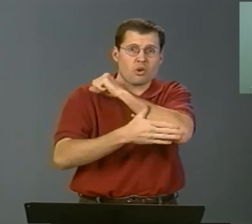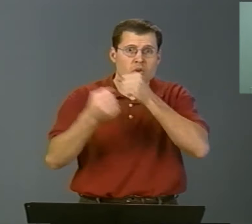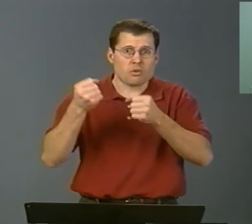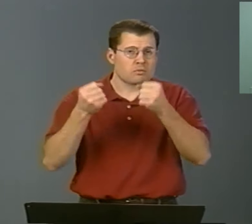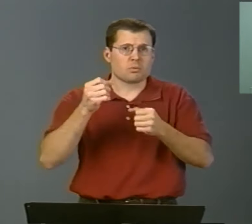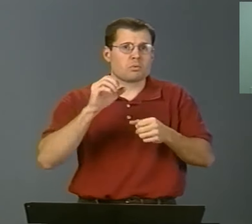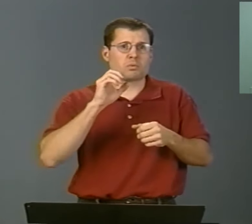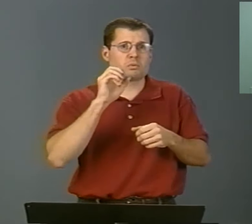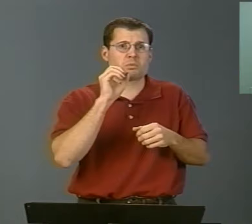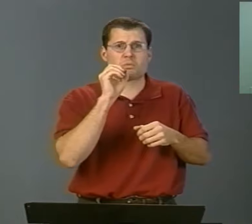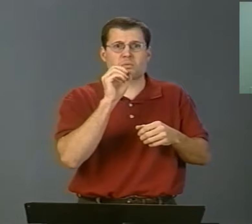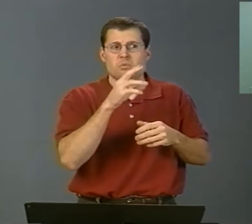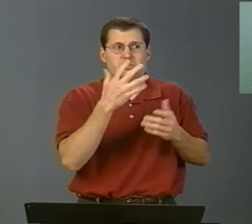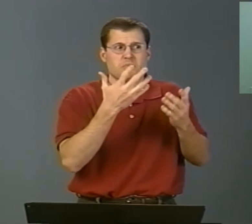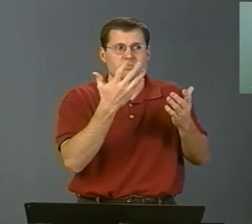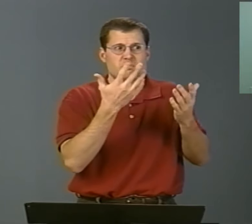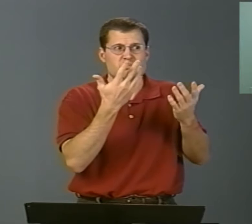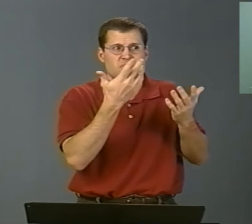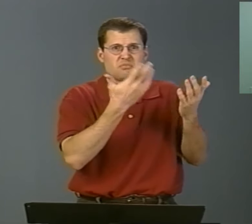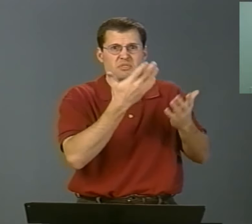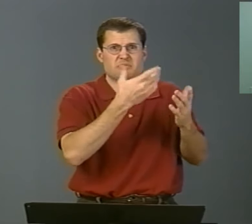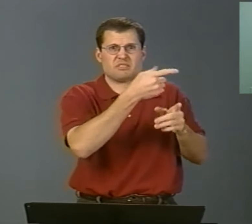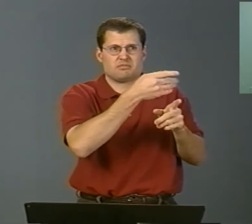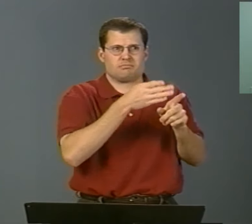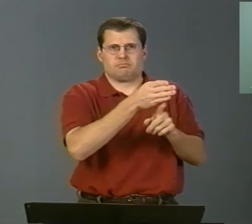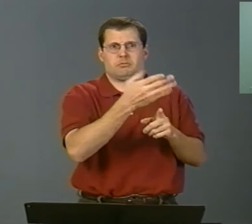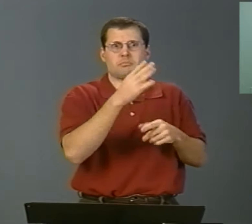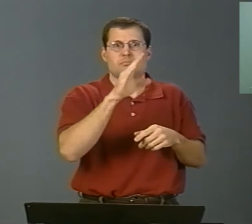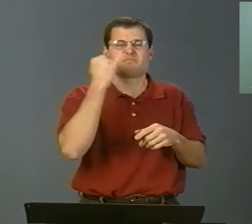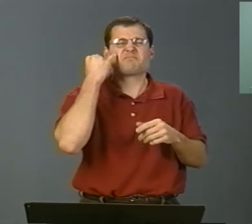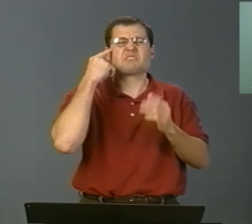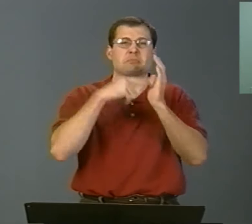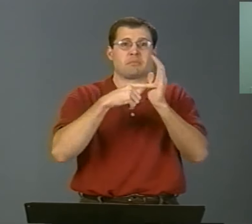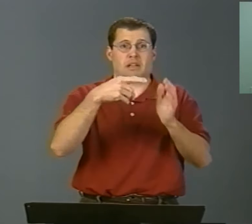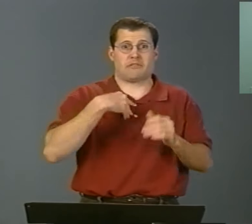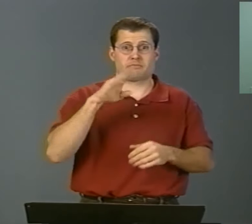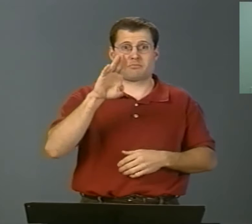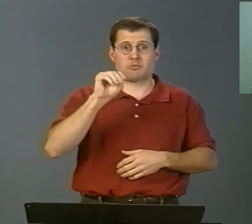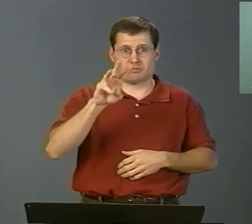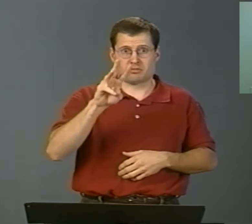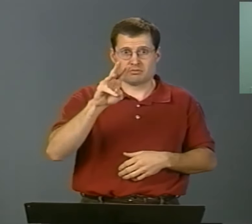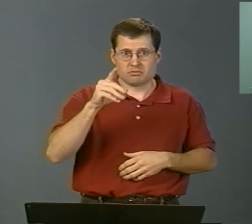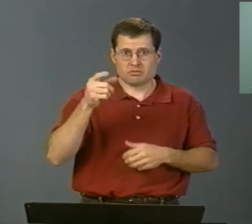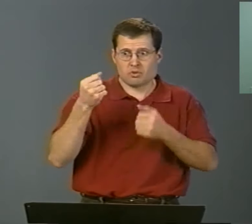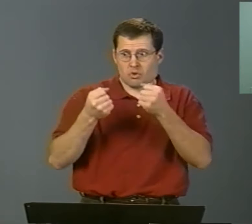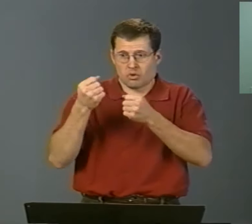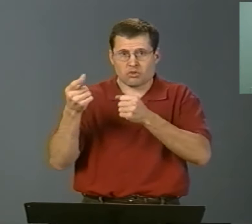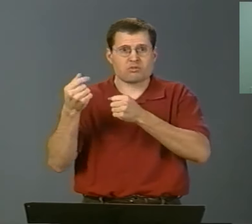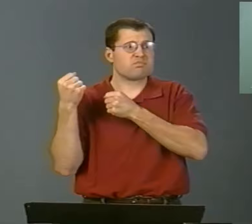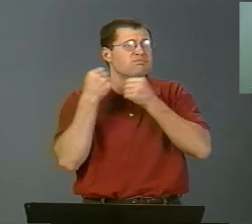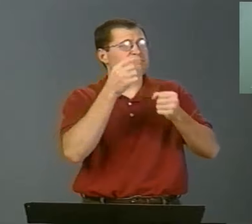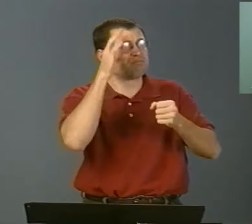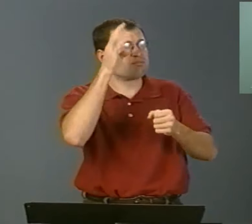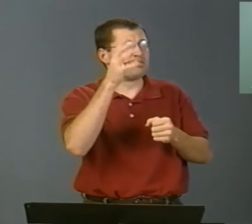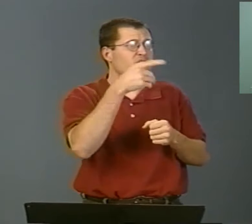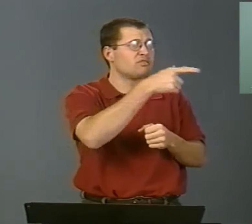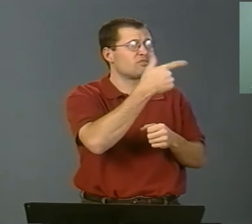Also, checking to see if they specialize in something or, for example, if